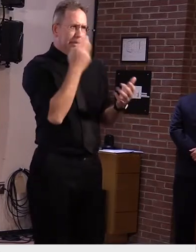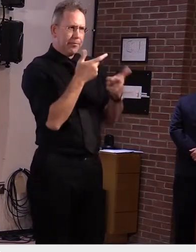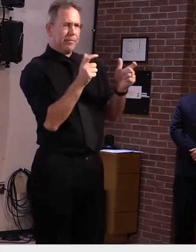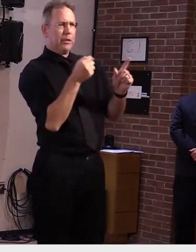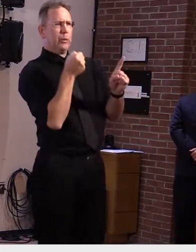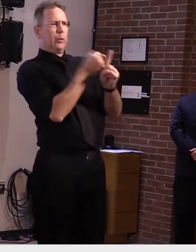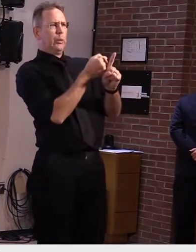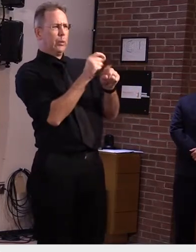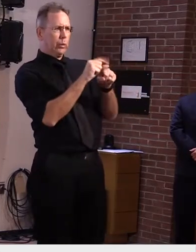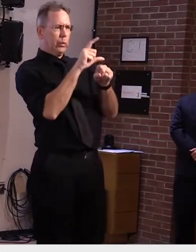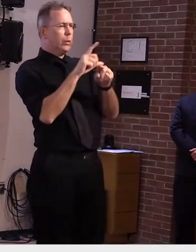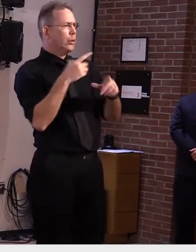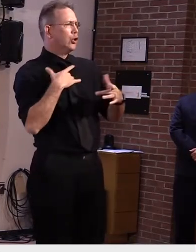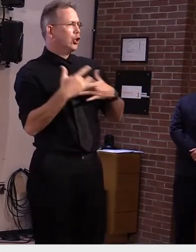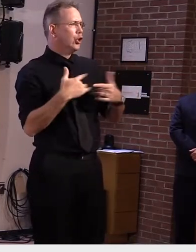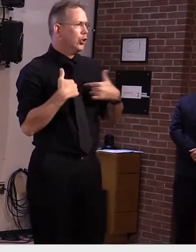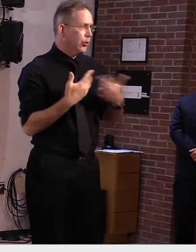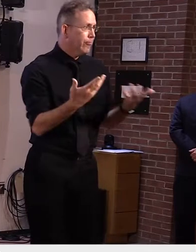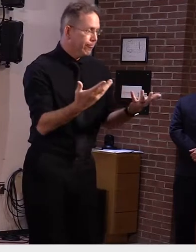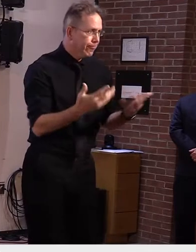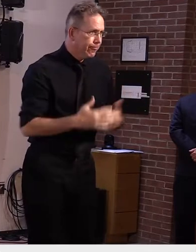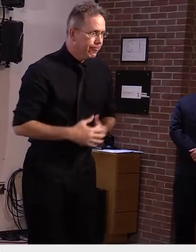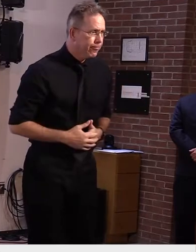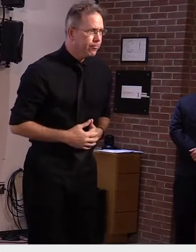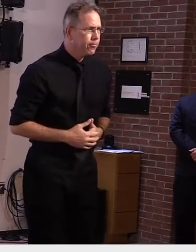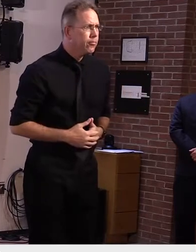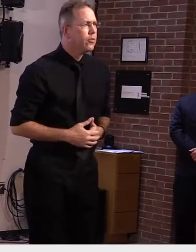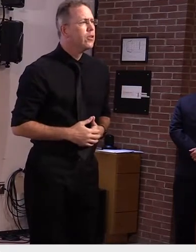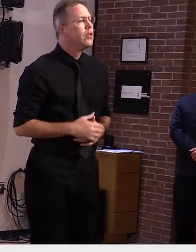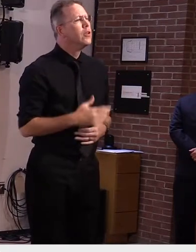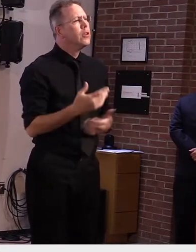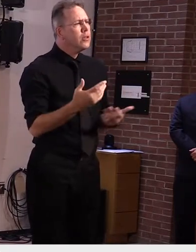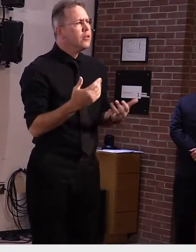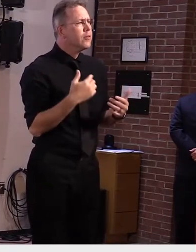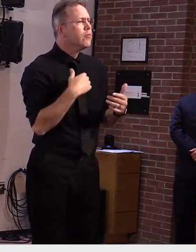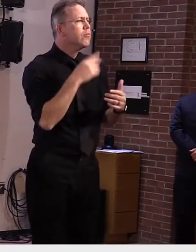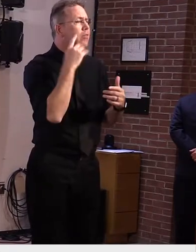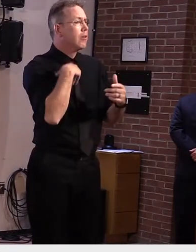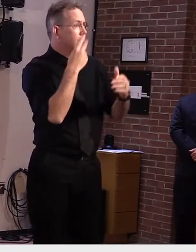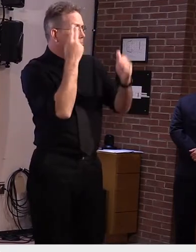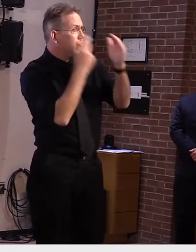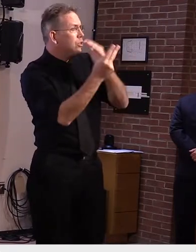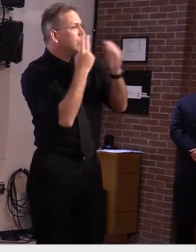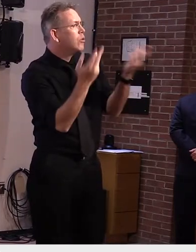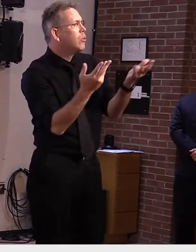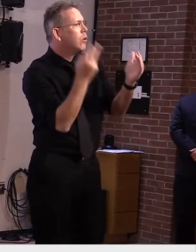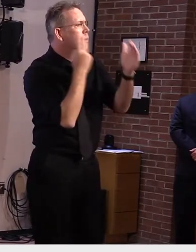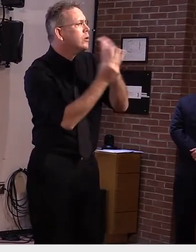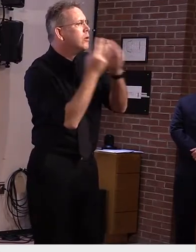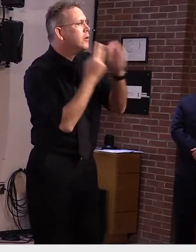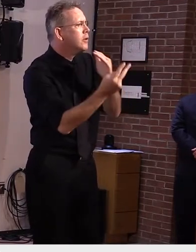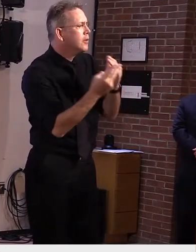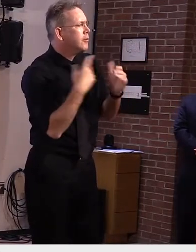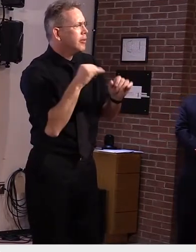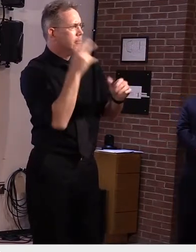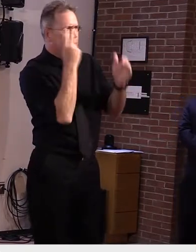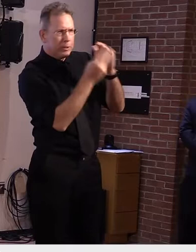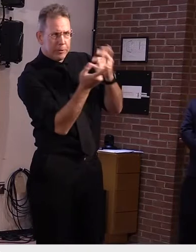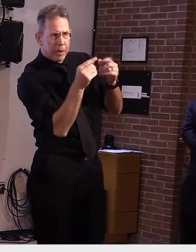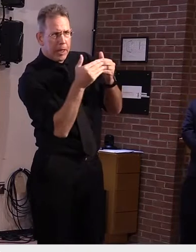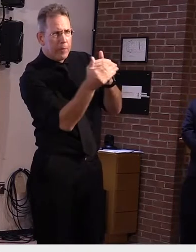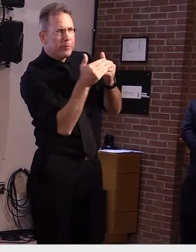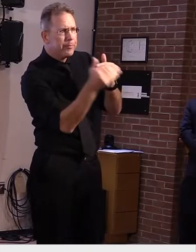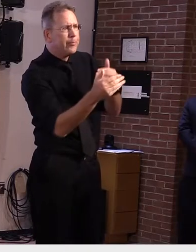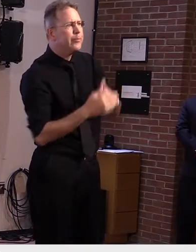not at all different than what we've been forecasting and talking about. We anticipate that as the